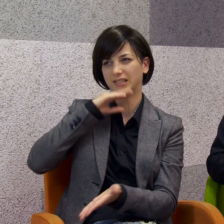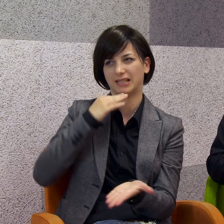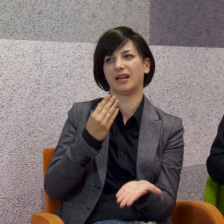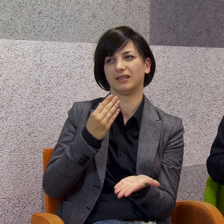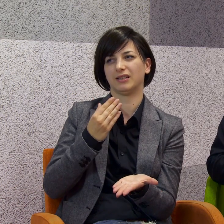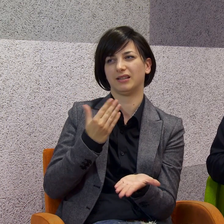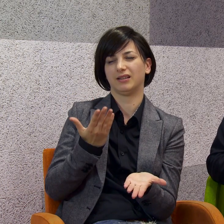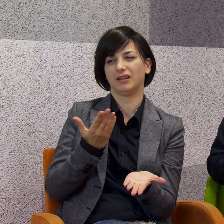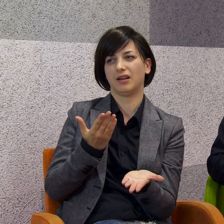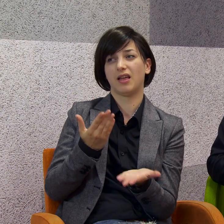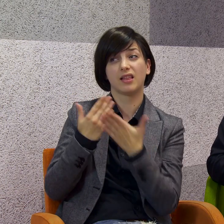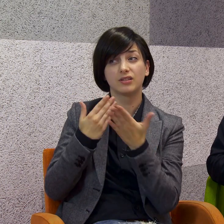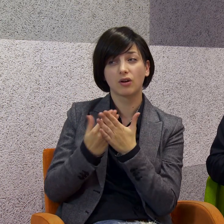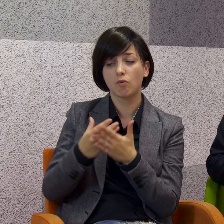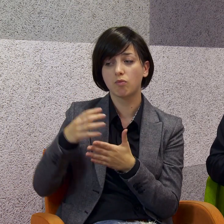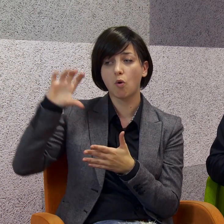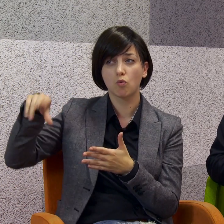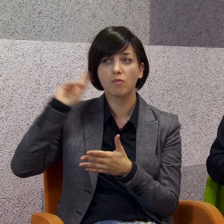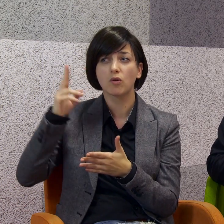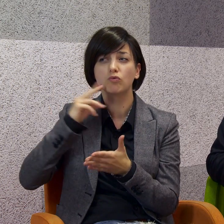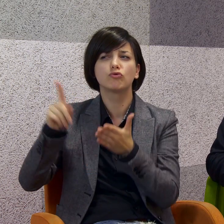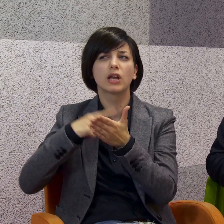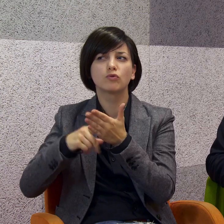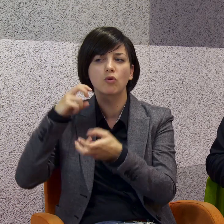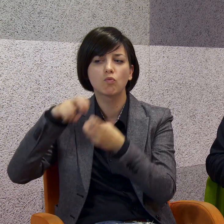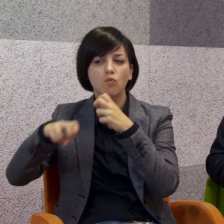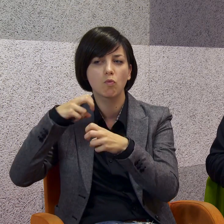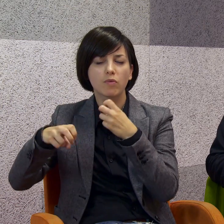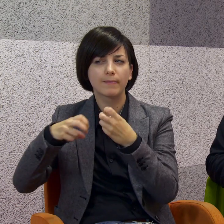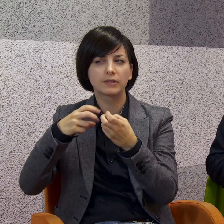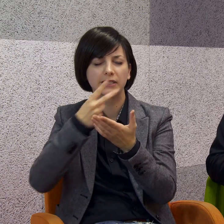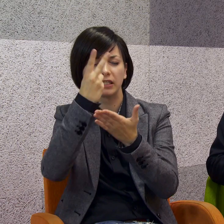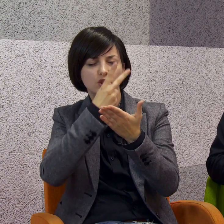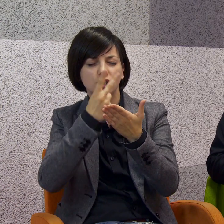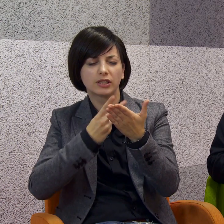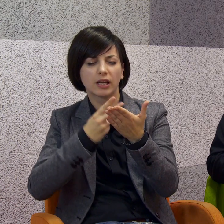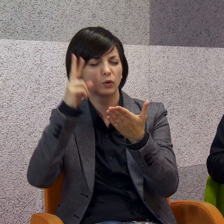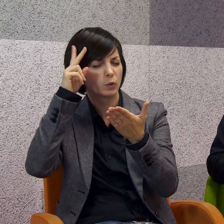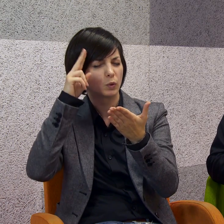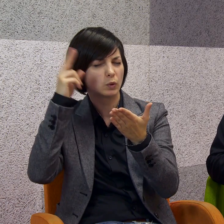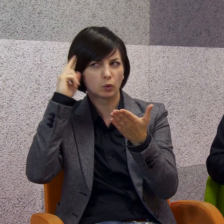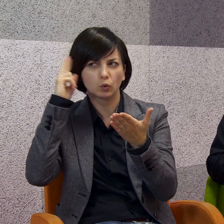have problem with understanding the writing text. Because the native language